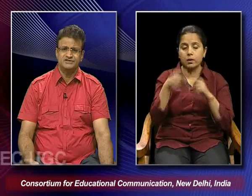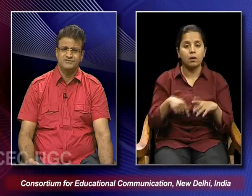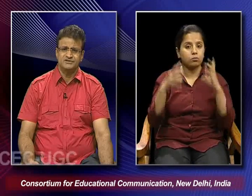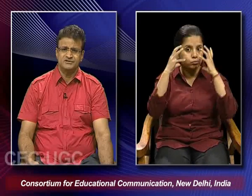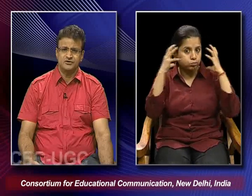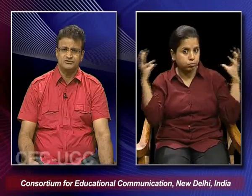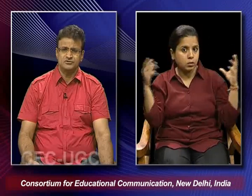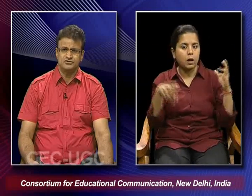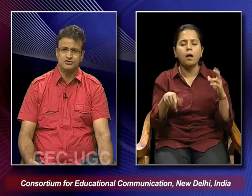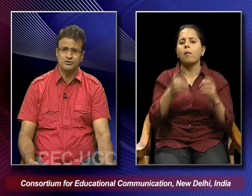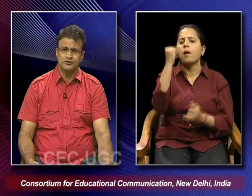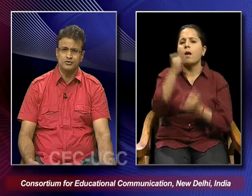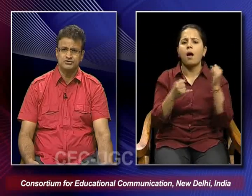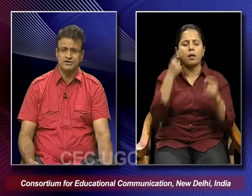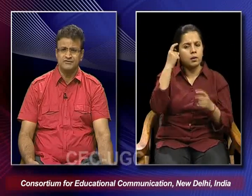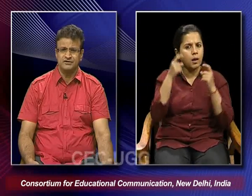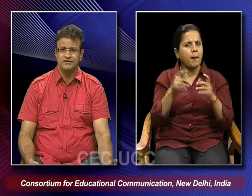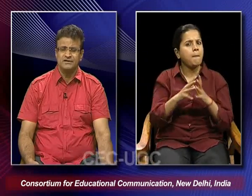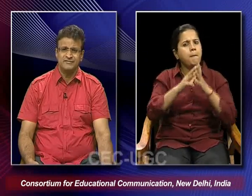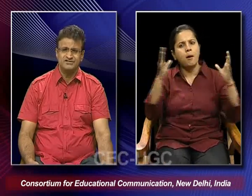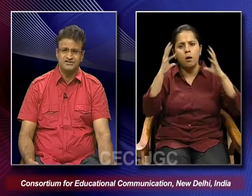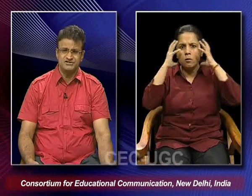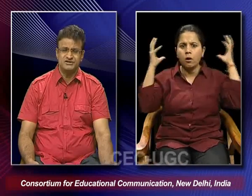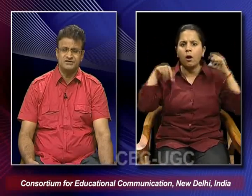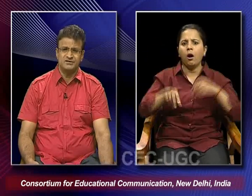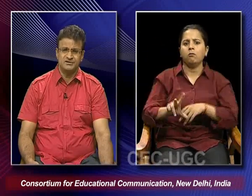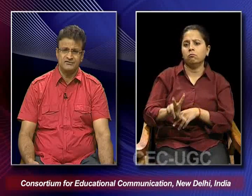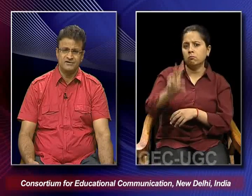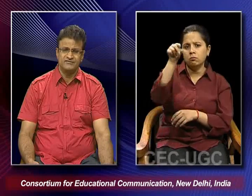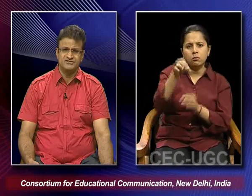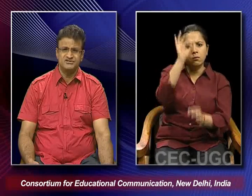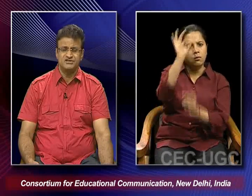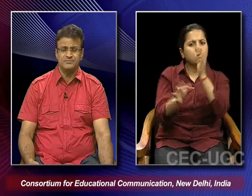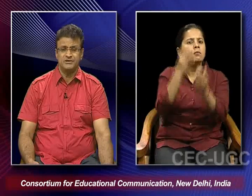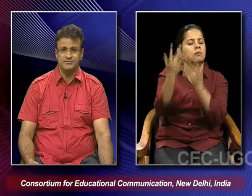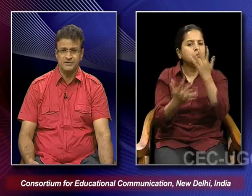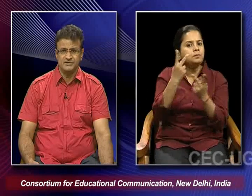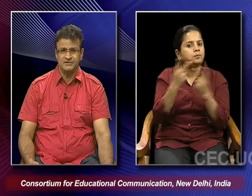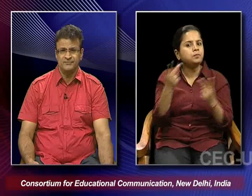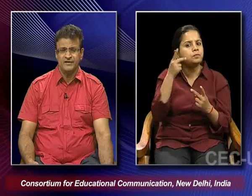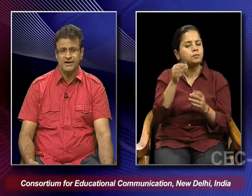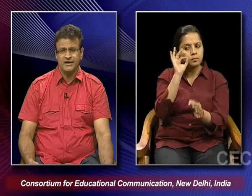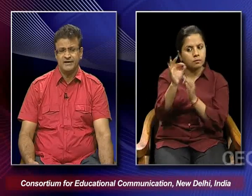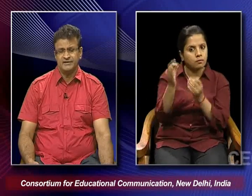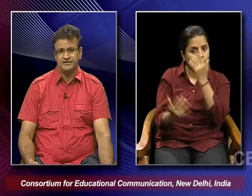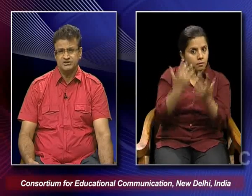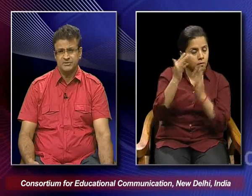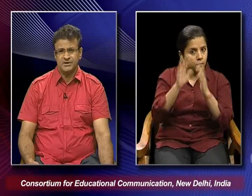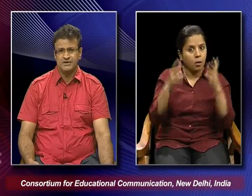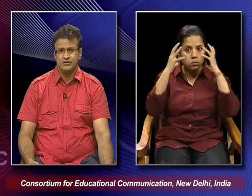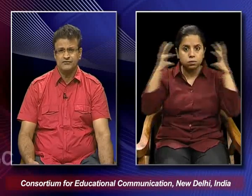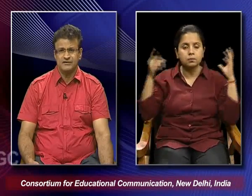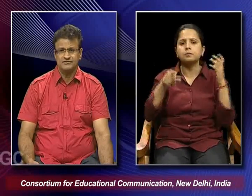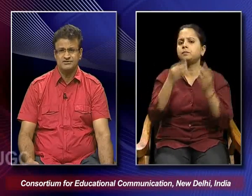ends with the torching of huge Ravana effigies. That the Ravana effigies they are being burnt and this